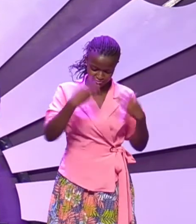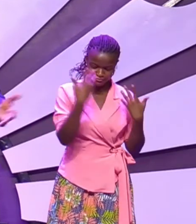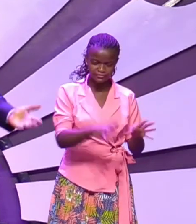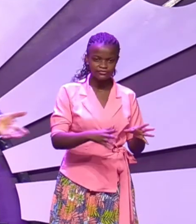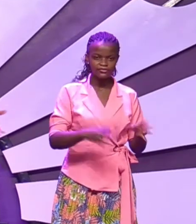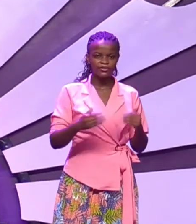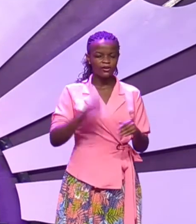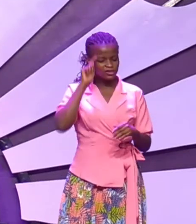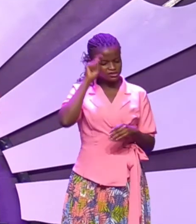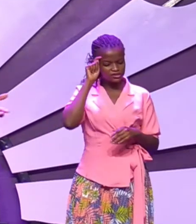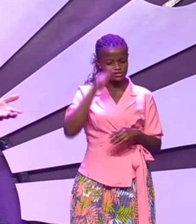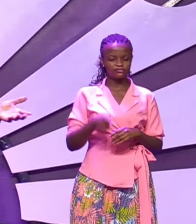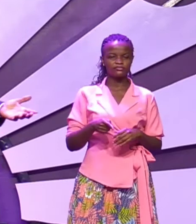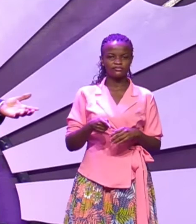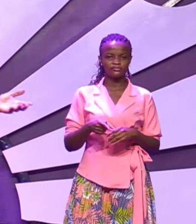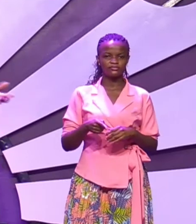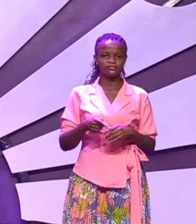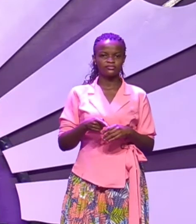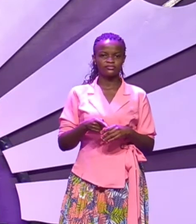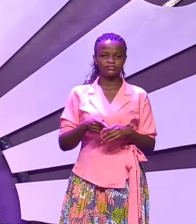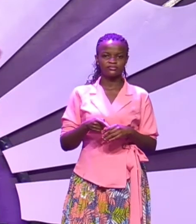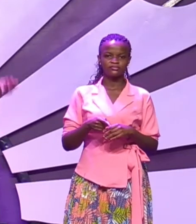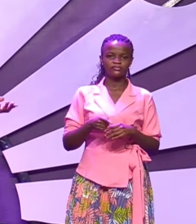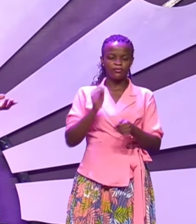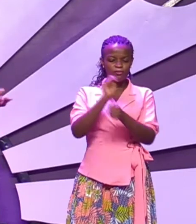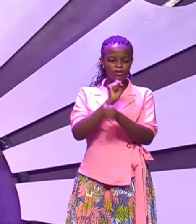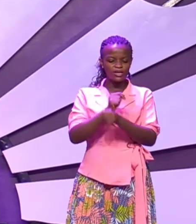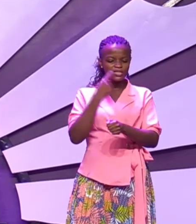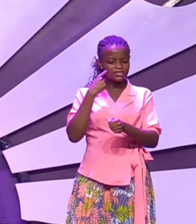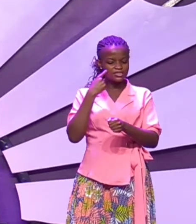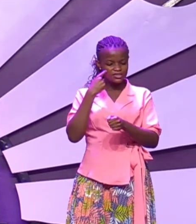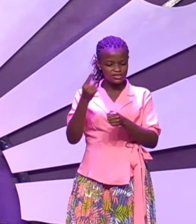can you imagine Paul had seen amazing miracles